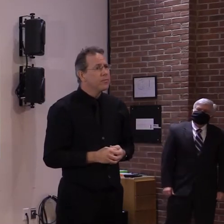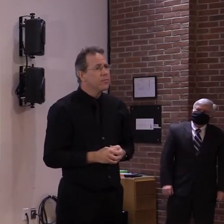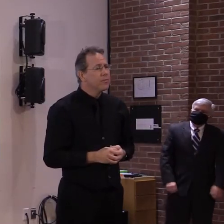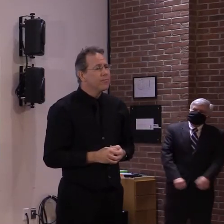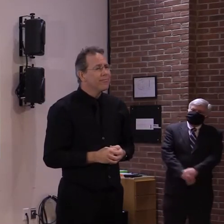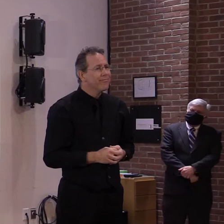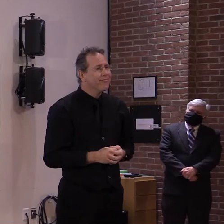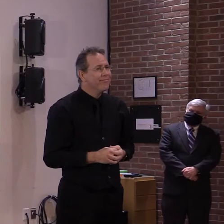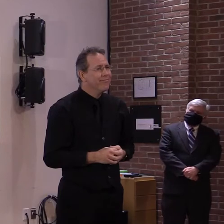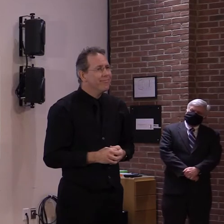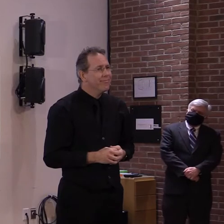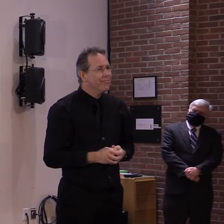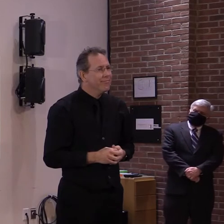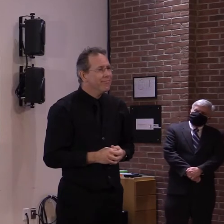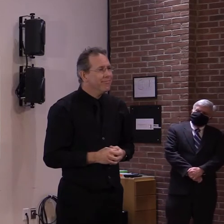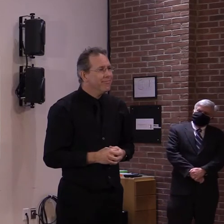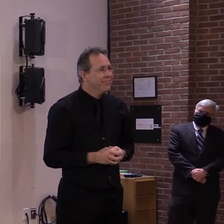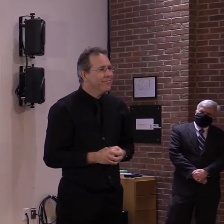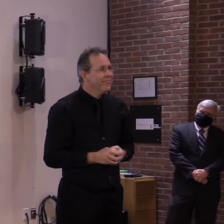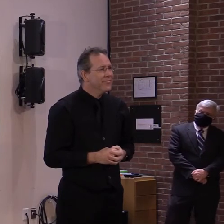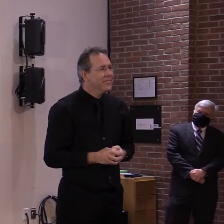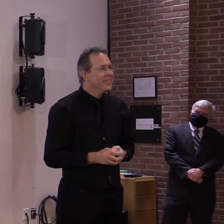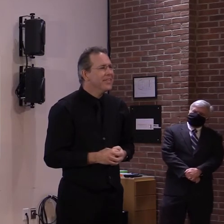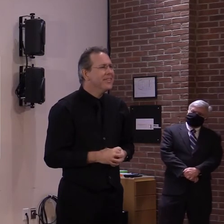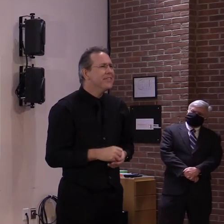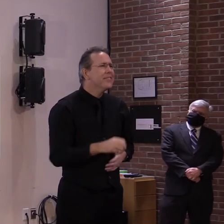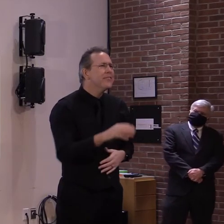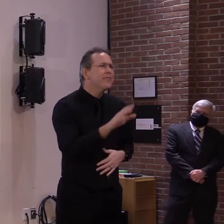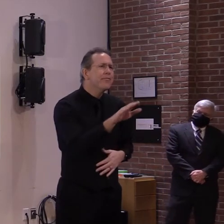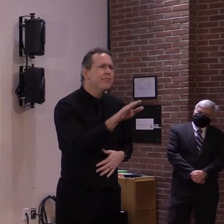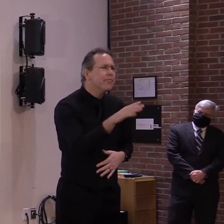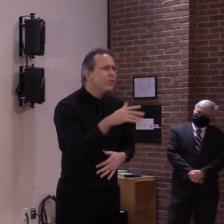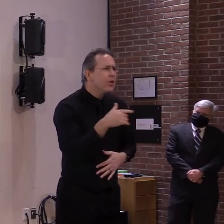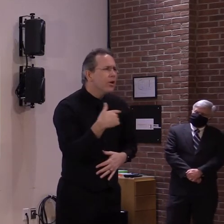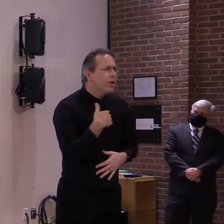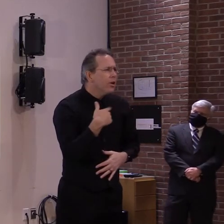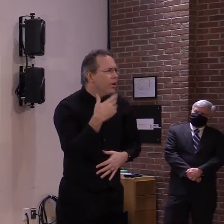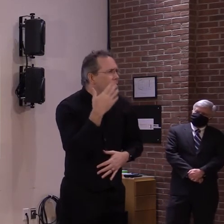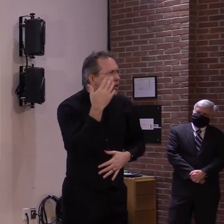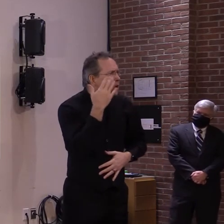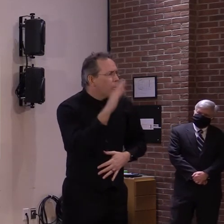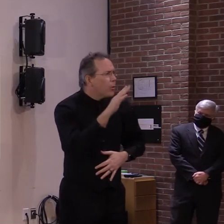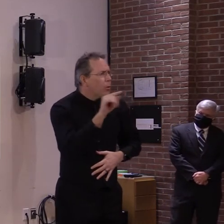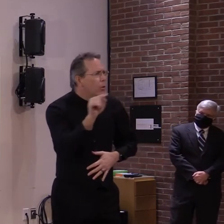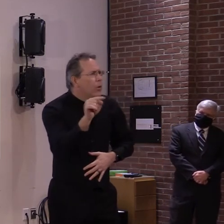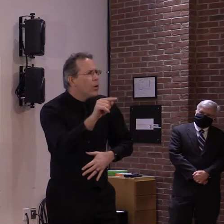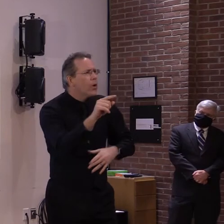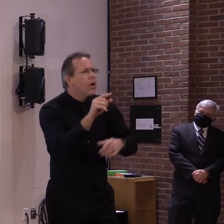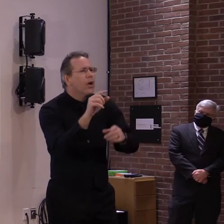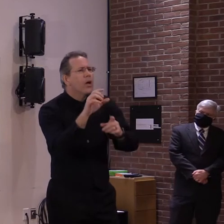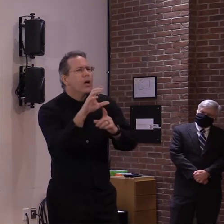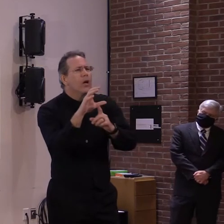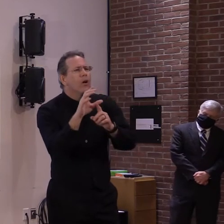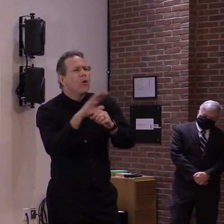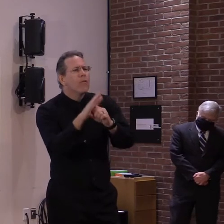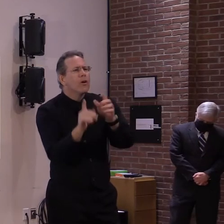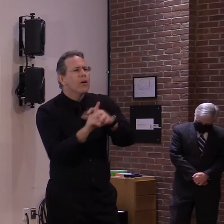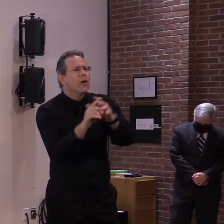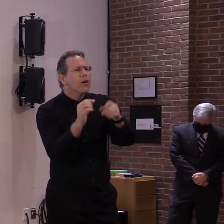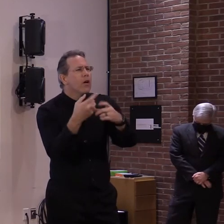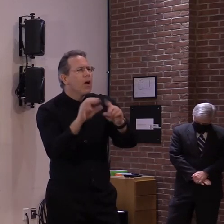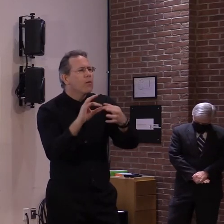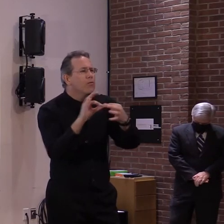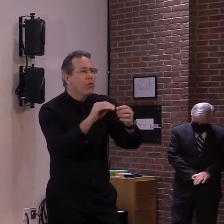We don't actually know that cases are rising in the state right now. I mean, they kind of are plateauing, but we'll see which